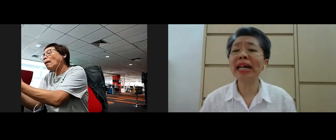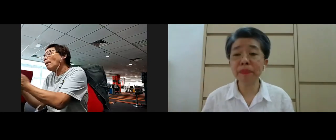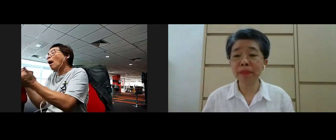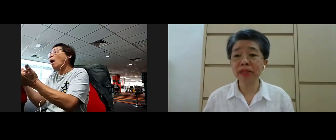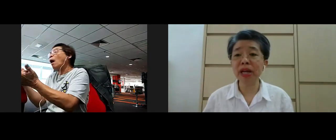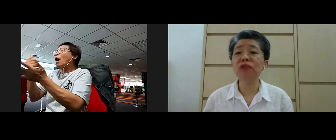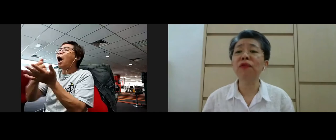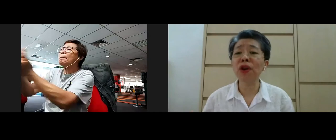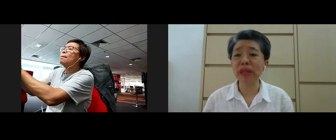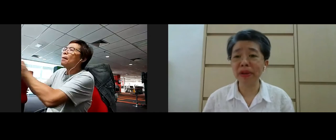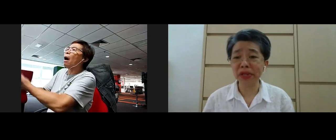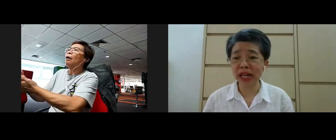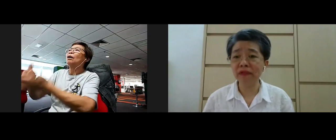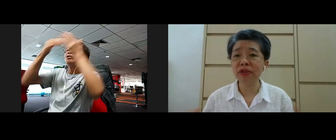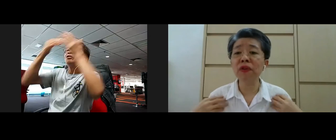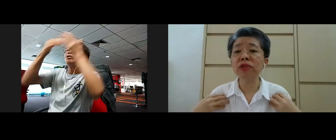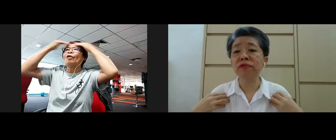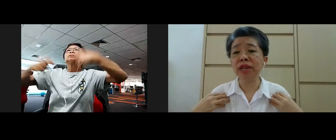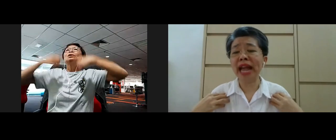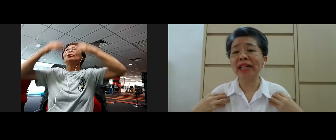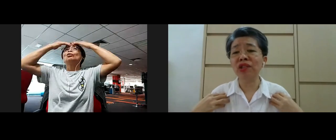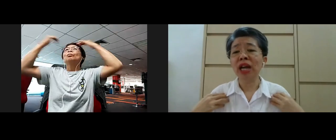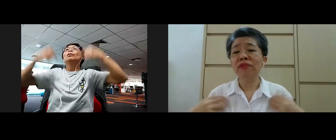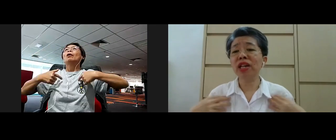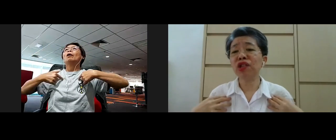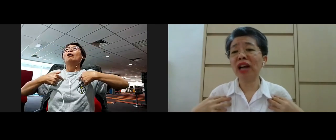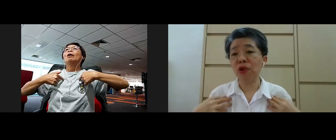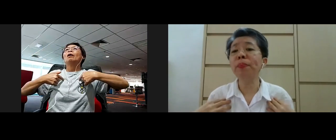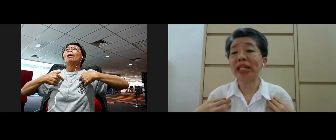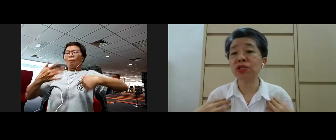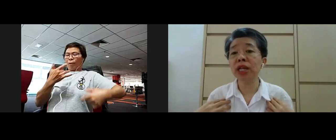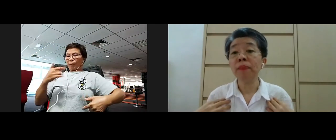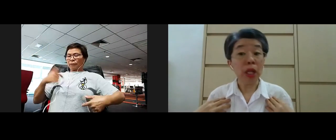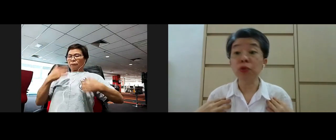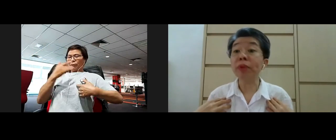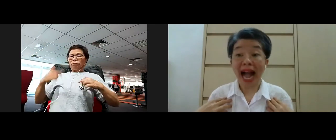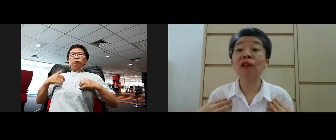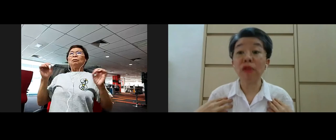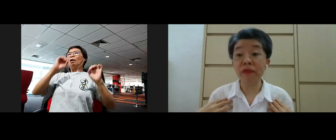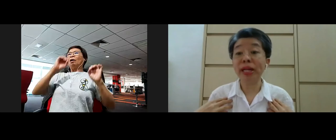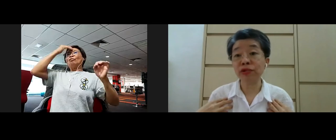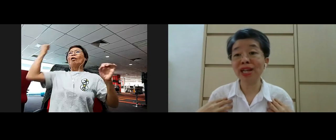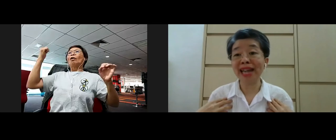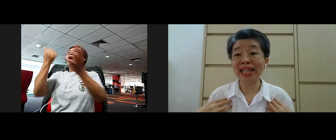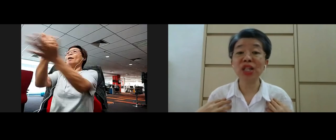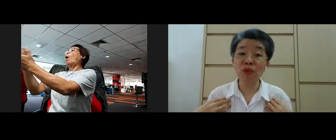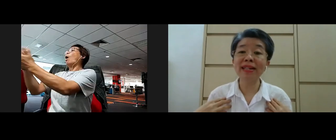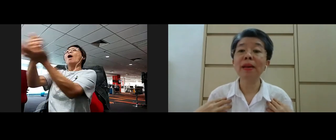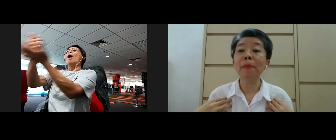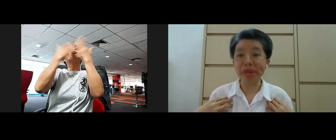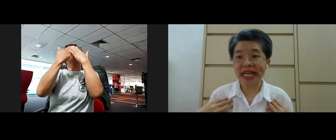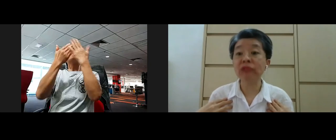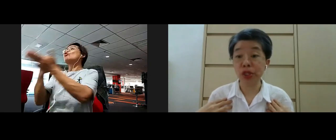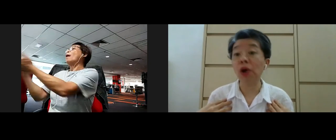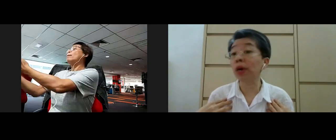help other people but you forgot about yourself you forgot to recharge your own battery you'll be out of battery and that's